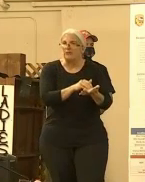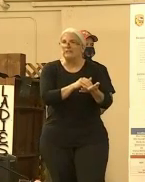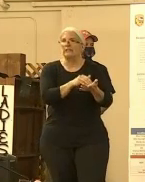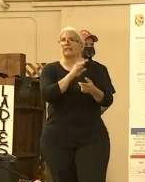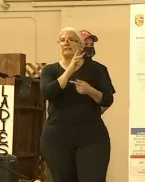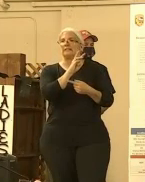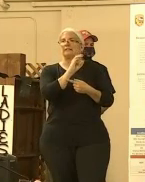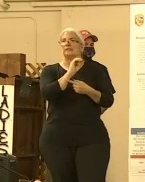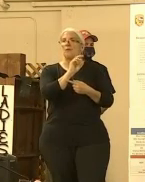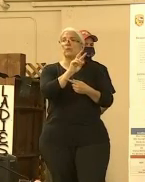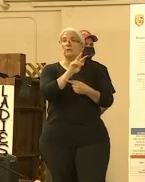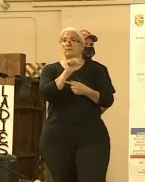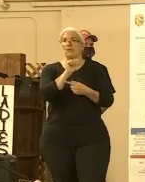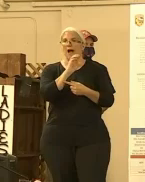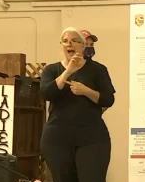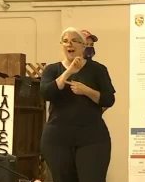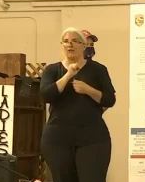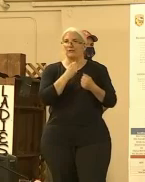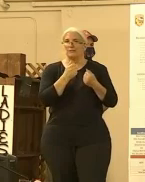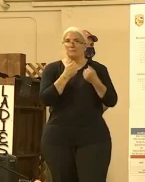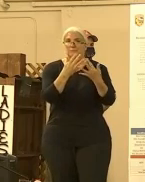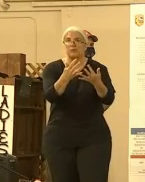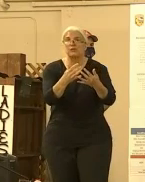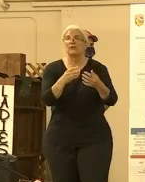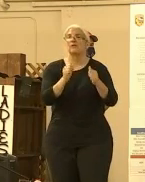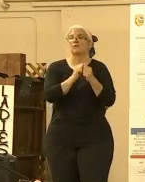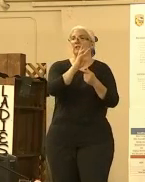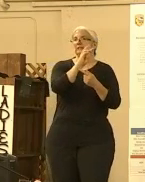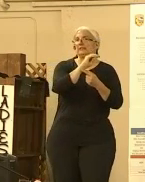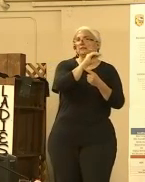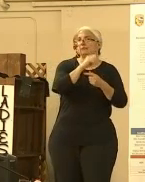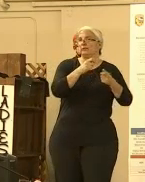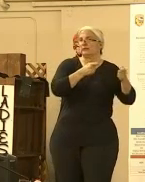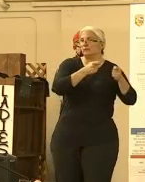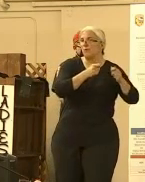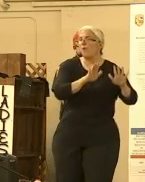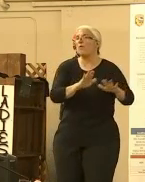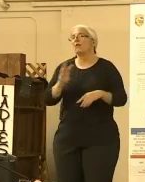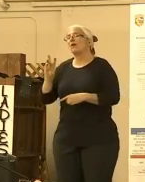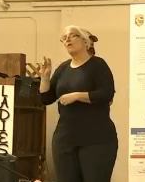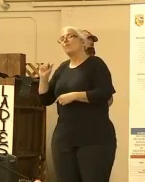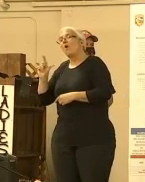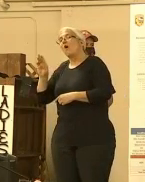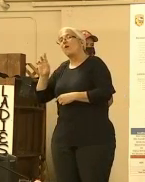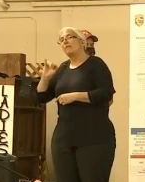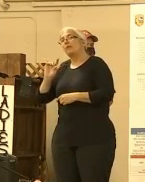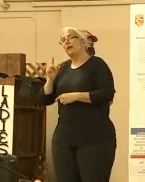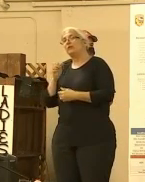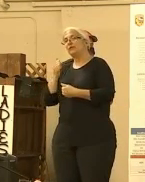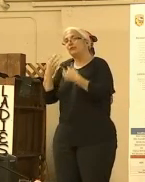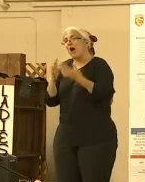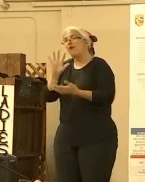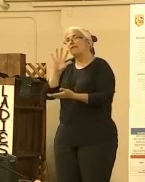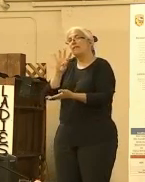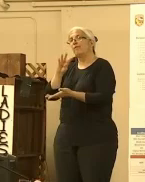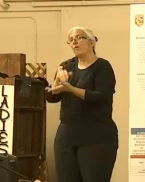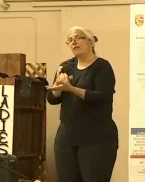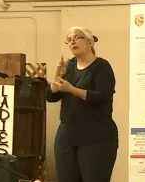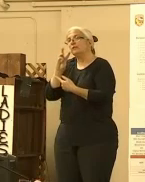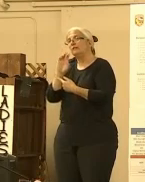containment. Our west zone over in Sonoma County, the Wall Bridge Fire is currently 54,600 acres,